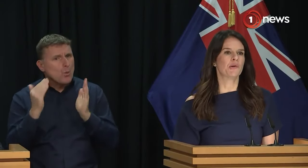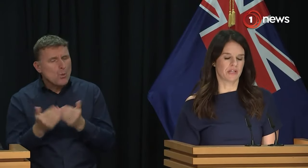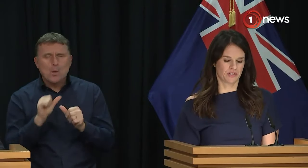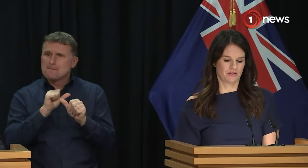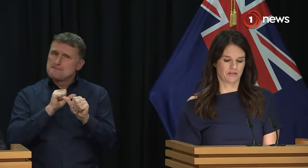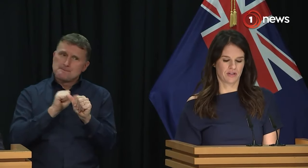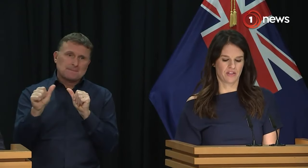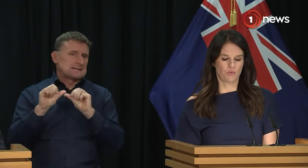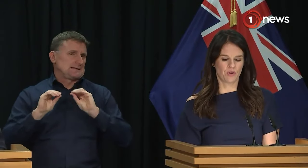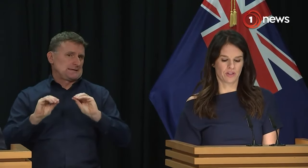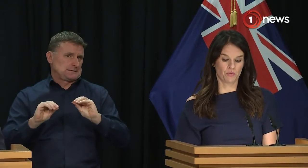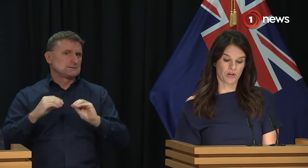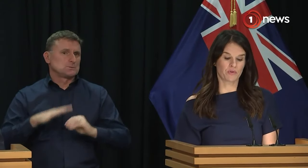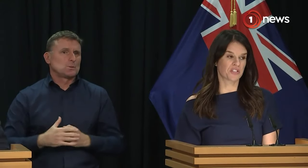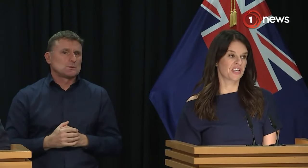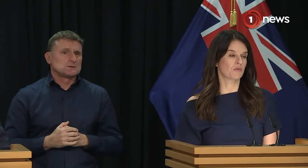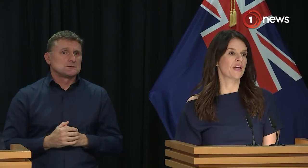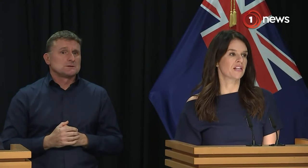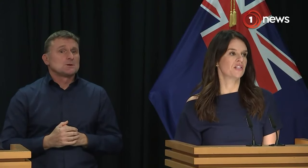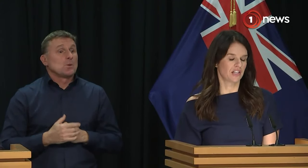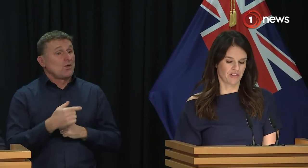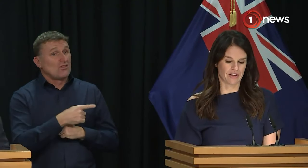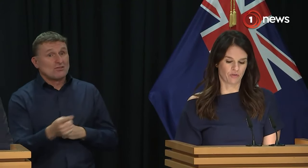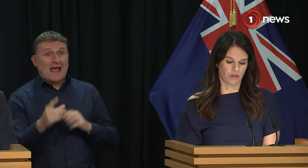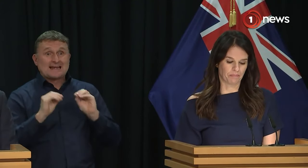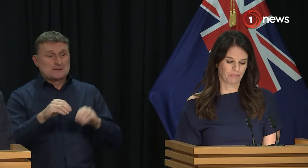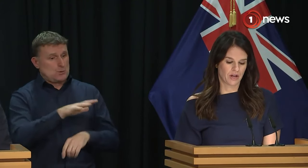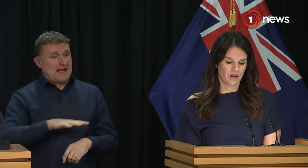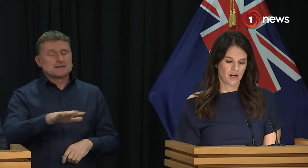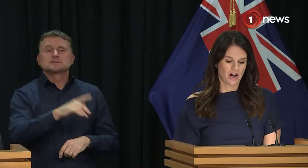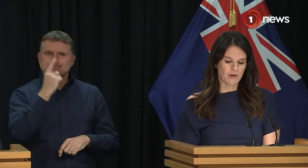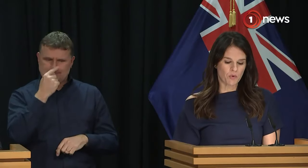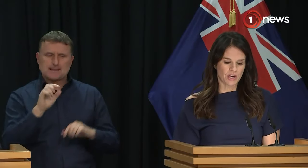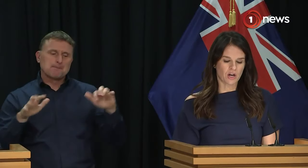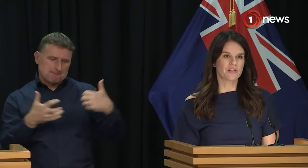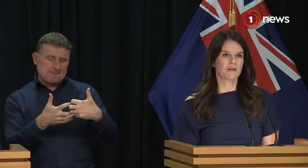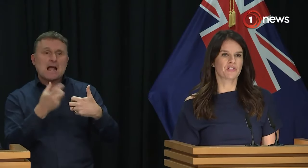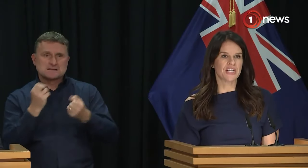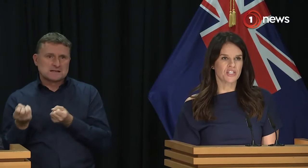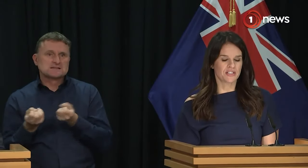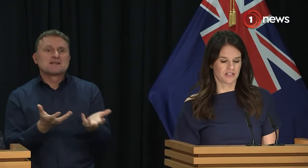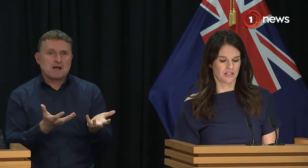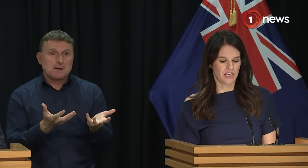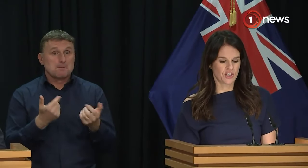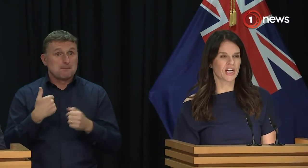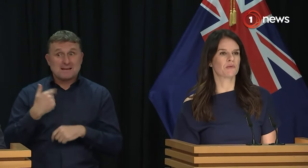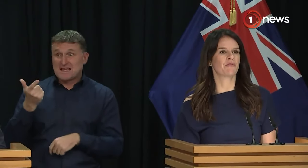and I'm determined that working with the sector we can deliver that for them. I've been working closely with teachers, education